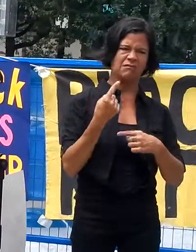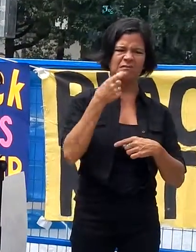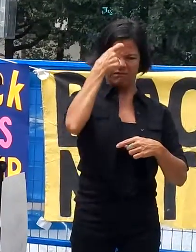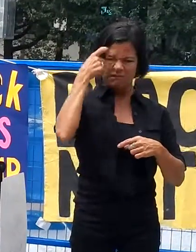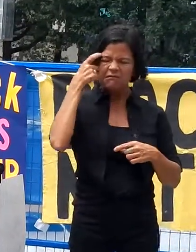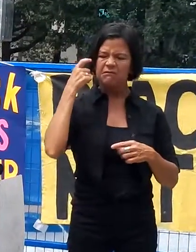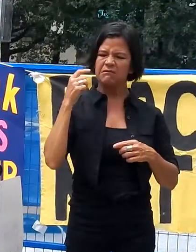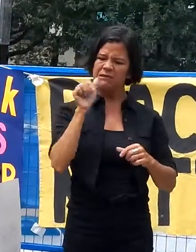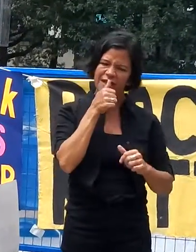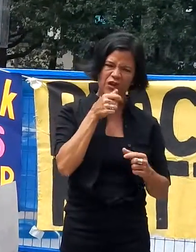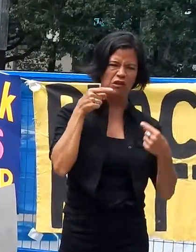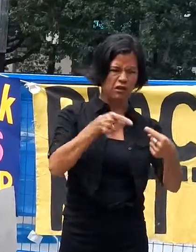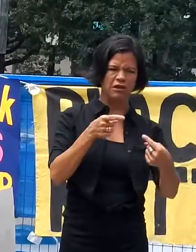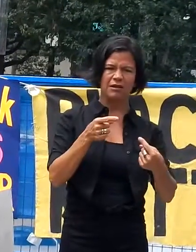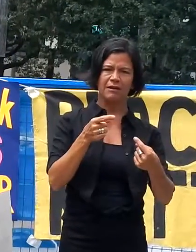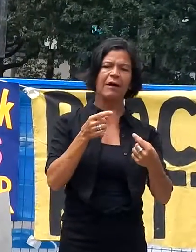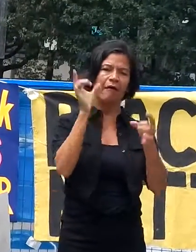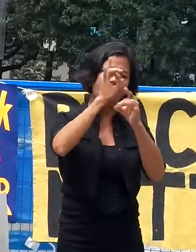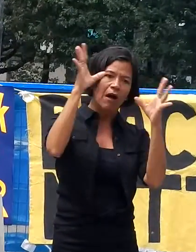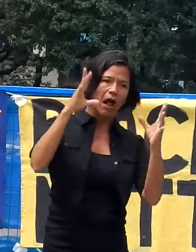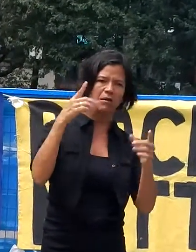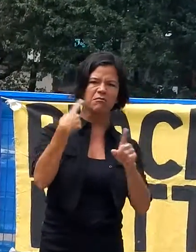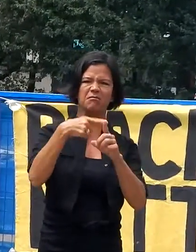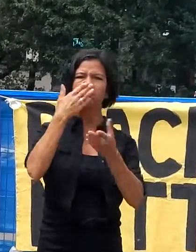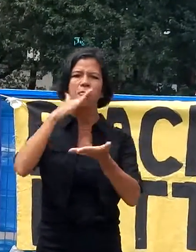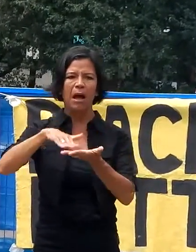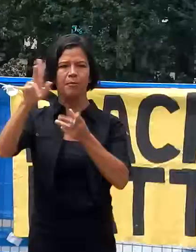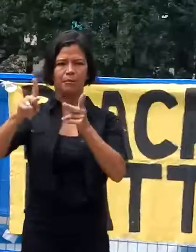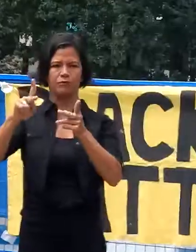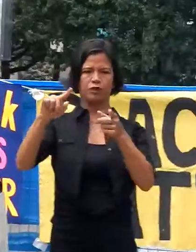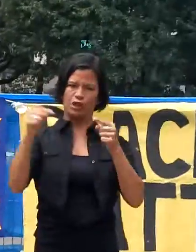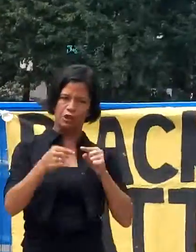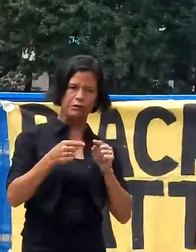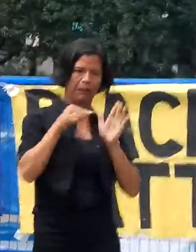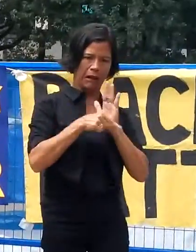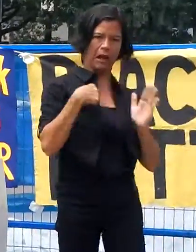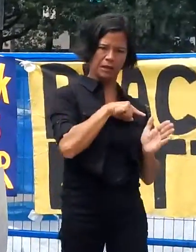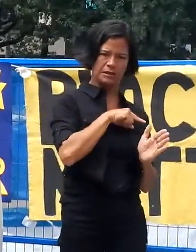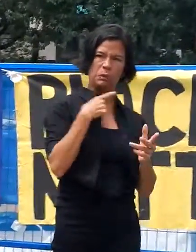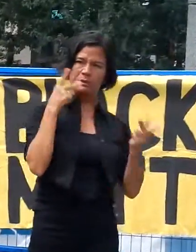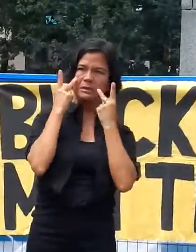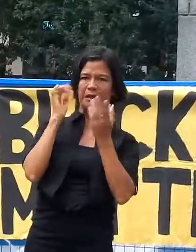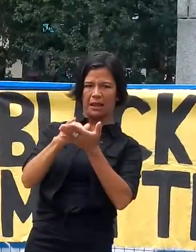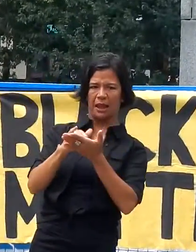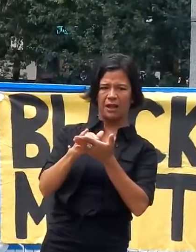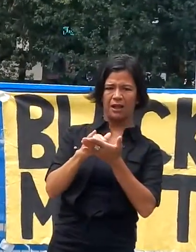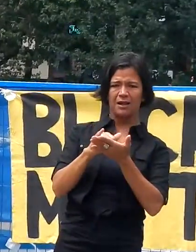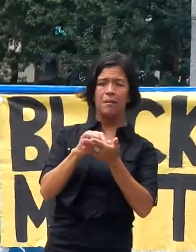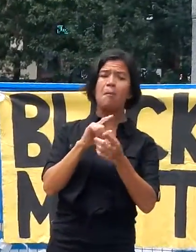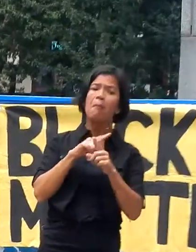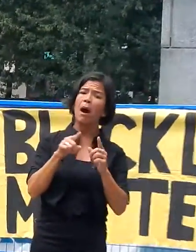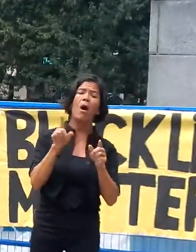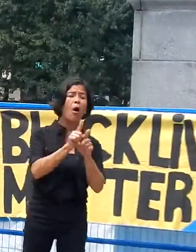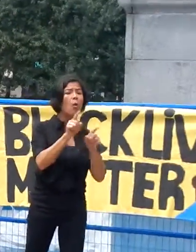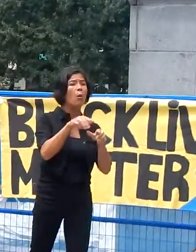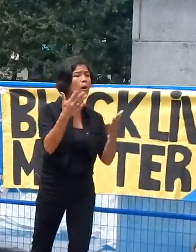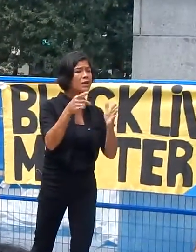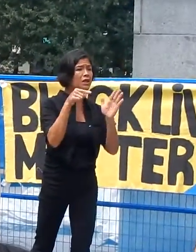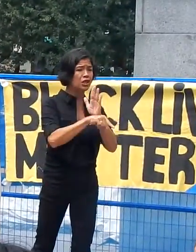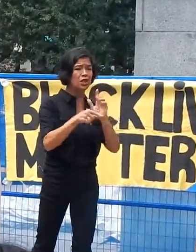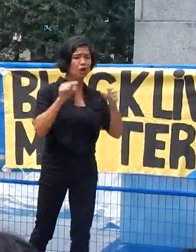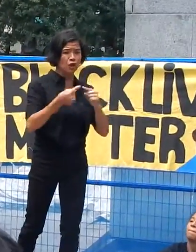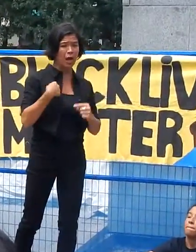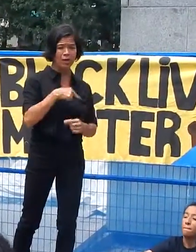Not only because of violence and action of bad people. But also the silence and the